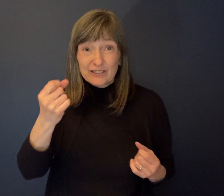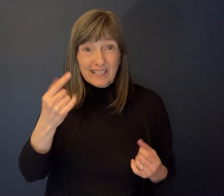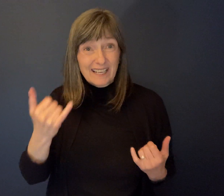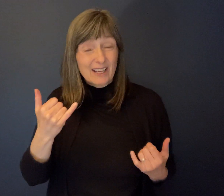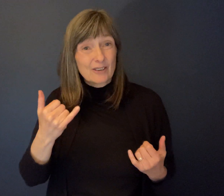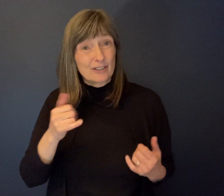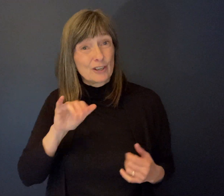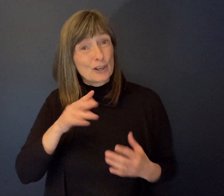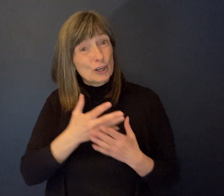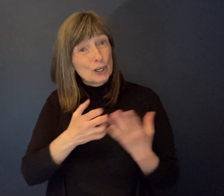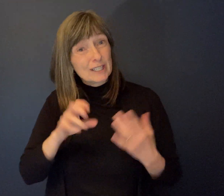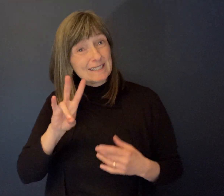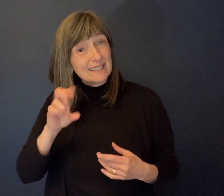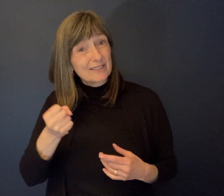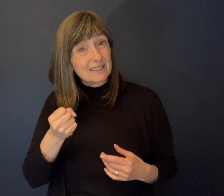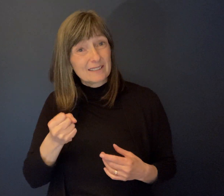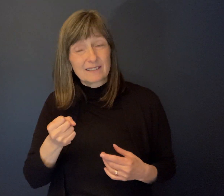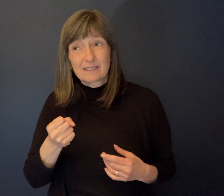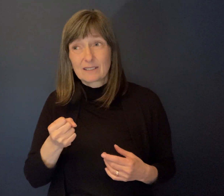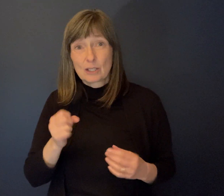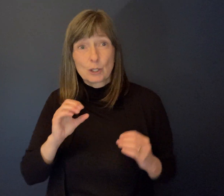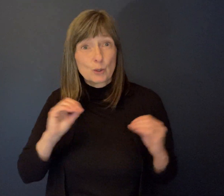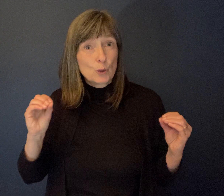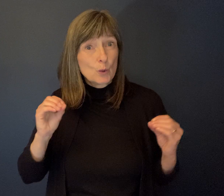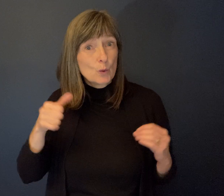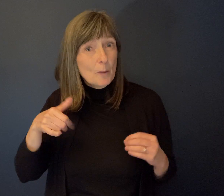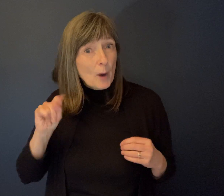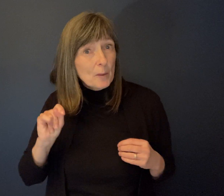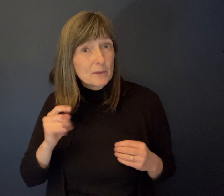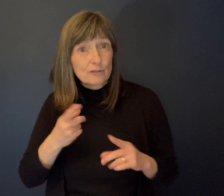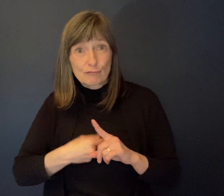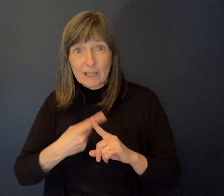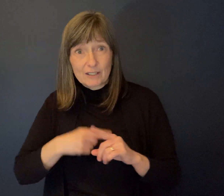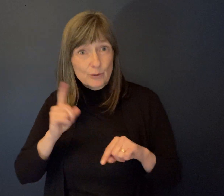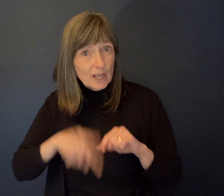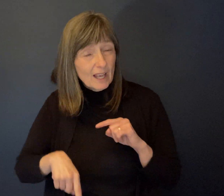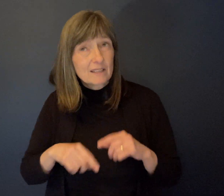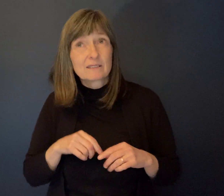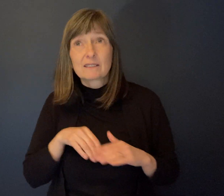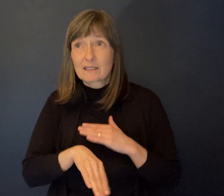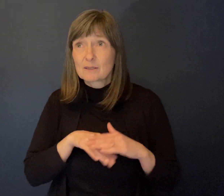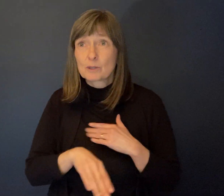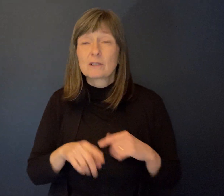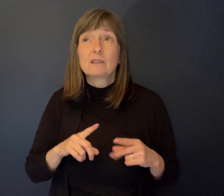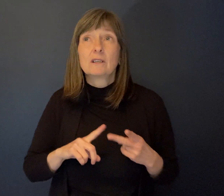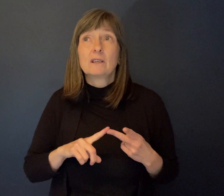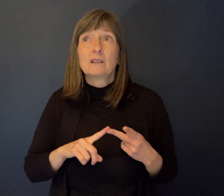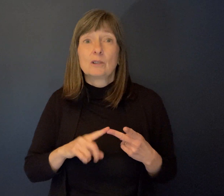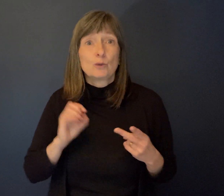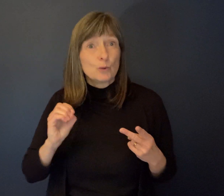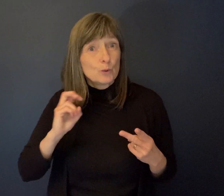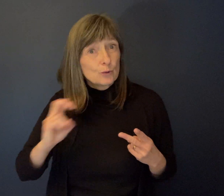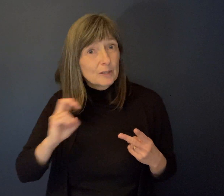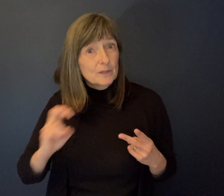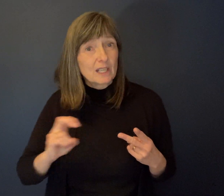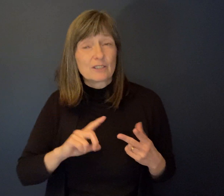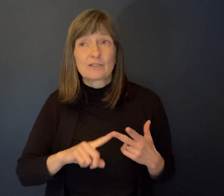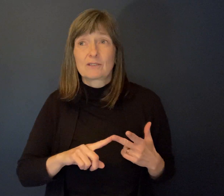early 70s. There was no apartments that were wheelchair accessible. There was very little employment, housing. It